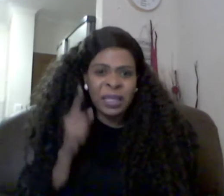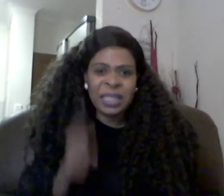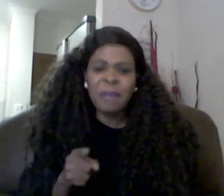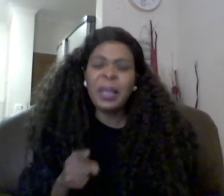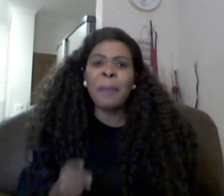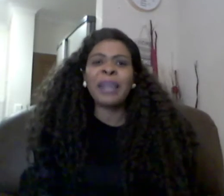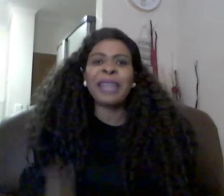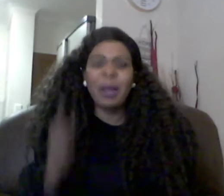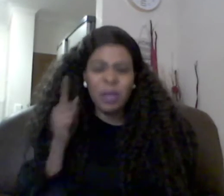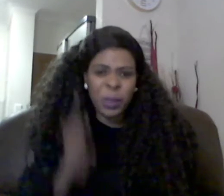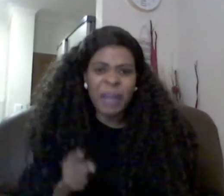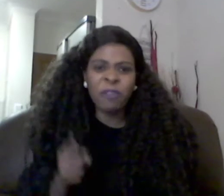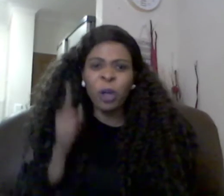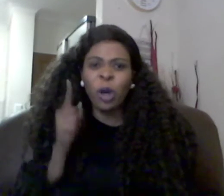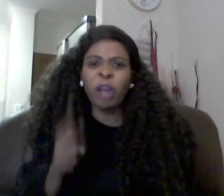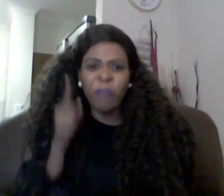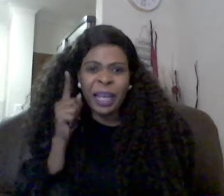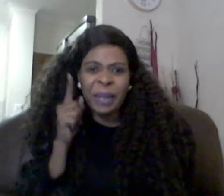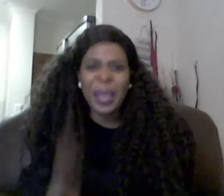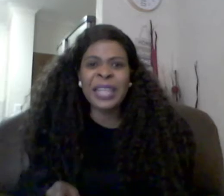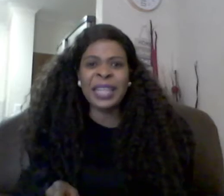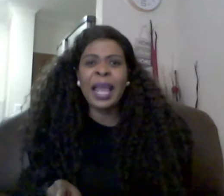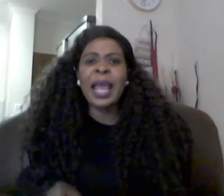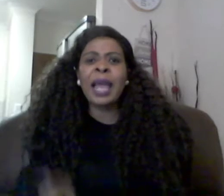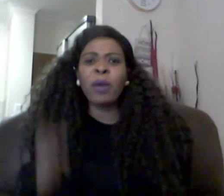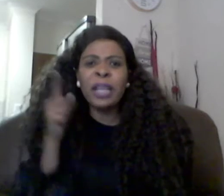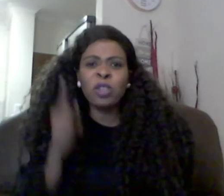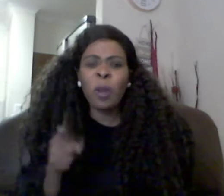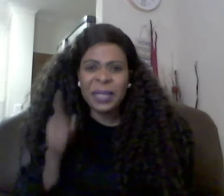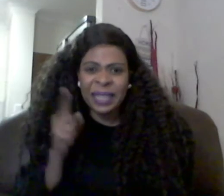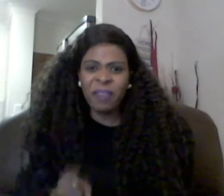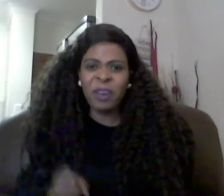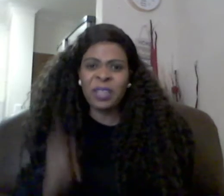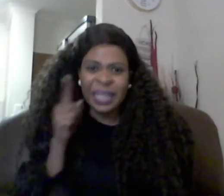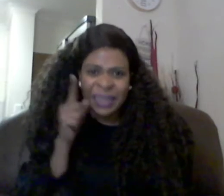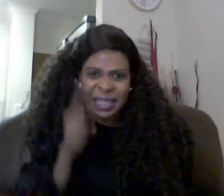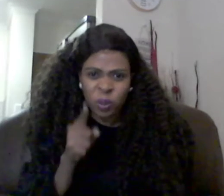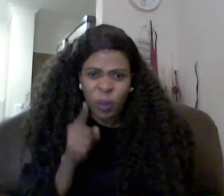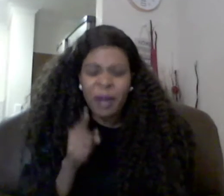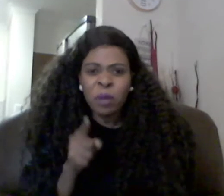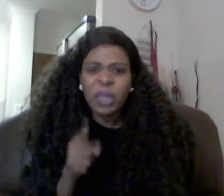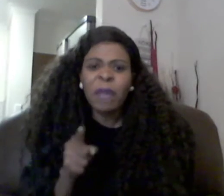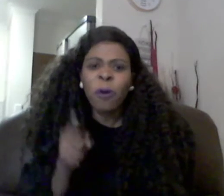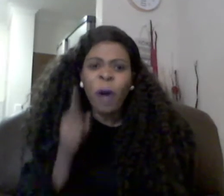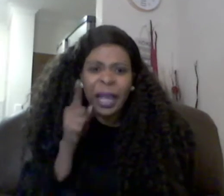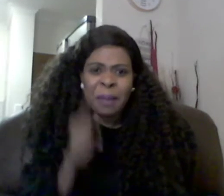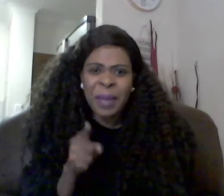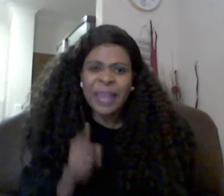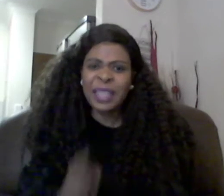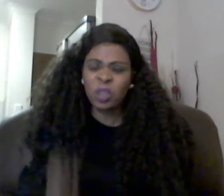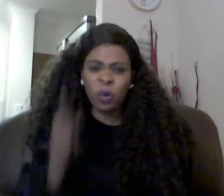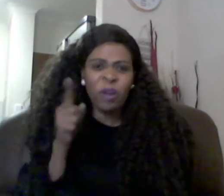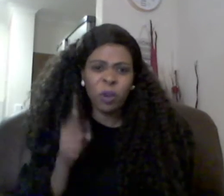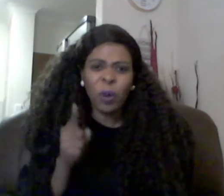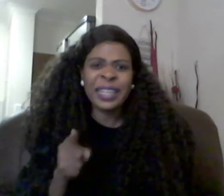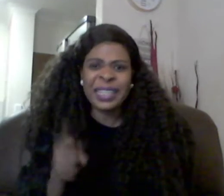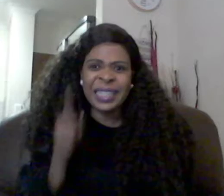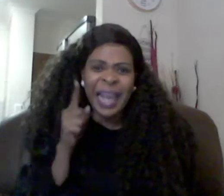been dreaming about i was praying for a god-fearing person and when i saw pastor given i was like this is what i'm looking for in a man this is one of the qualities that i